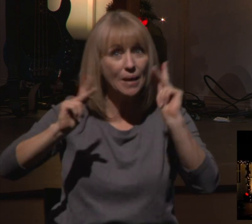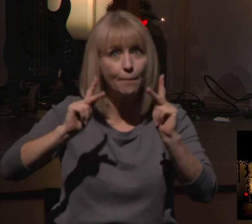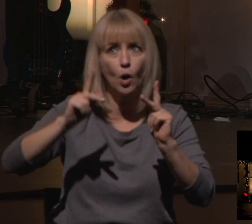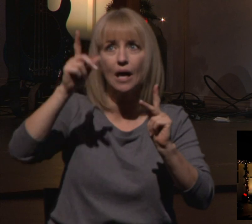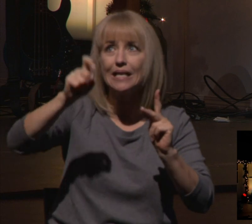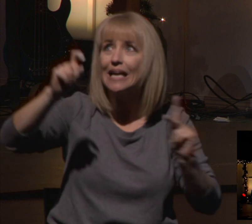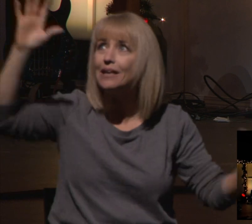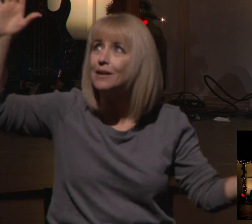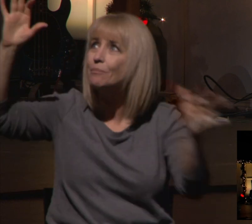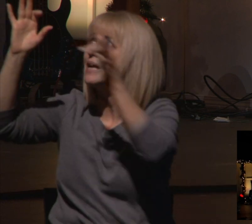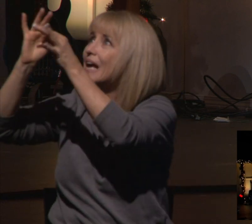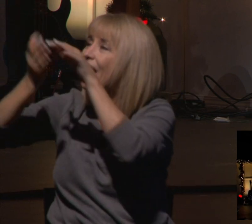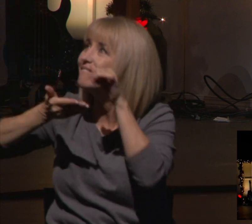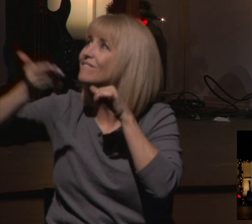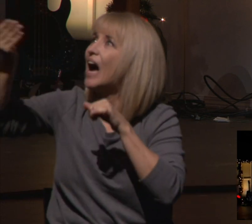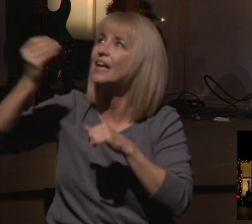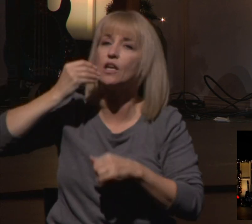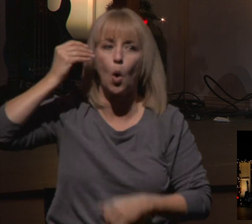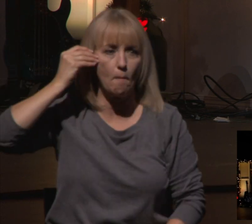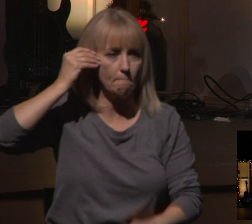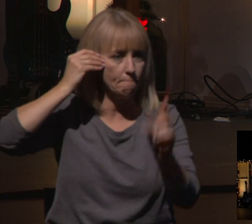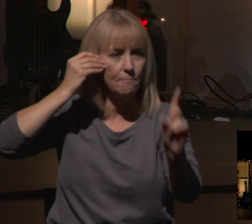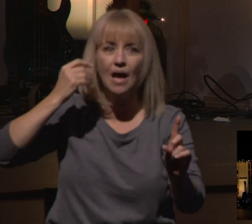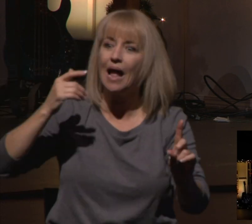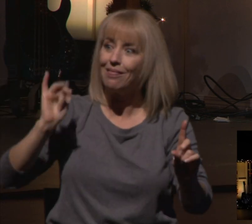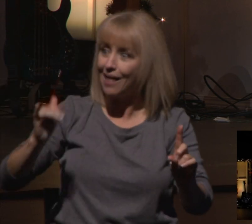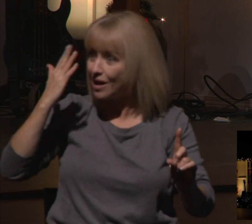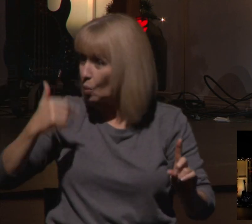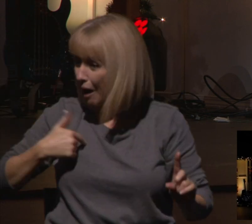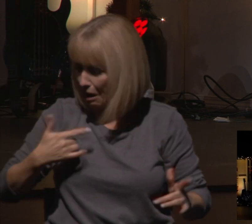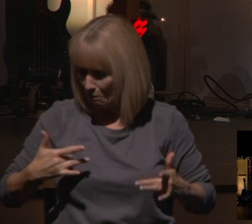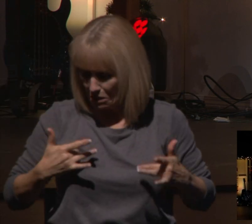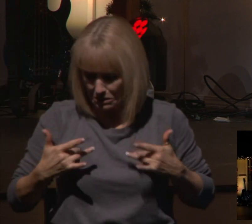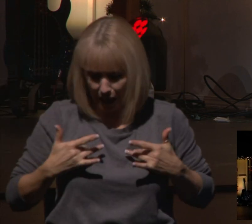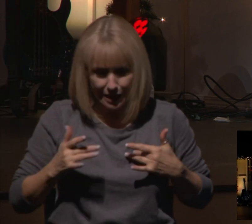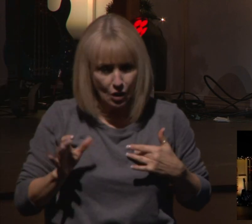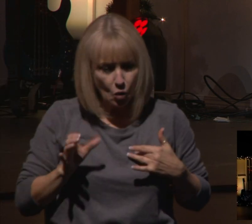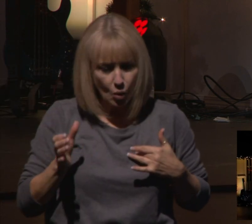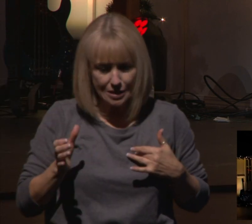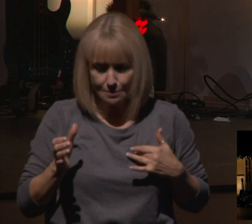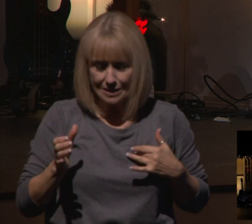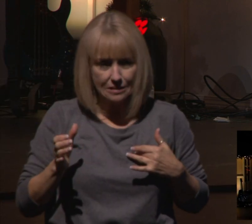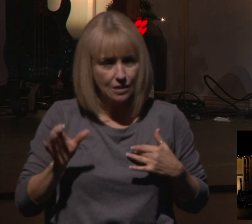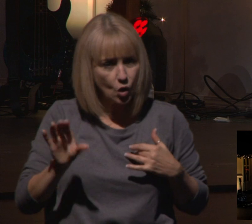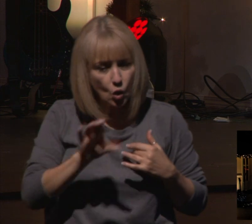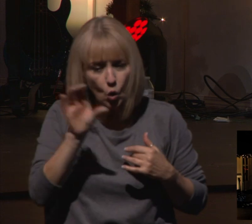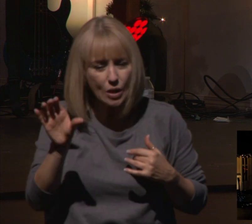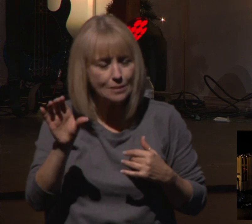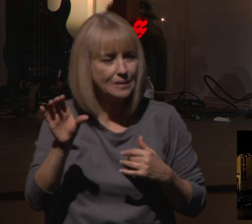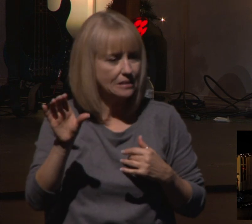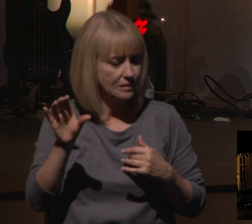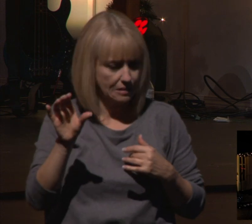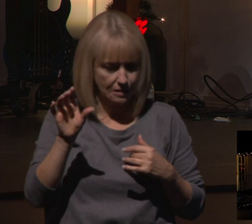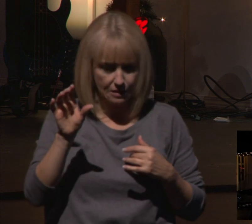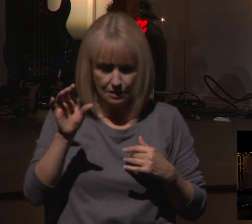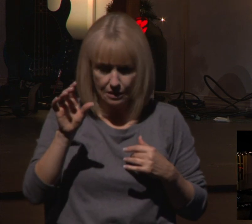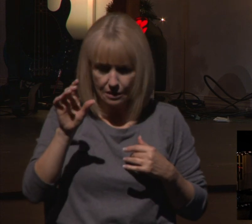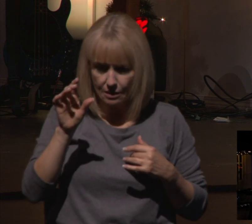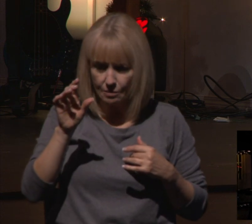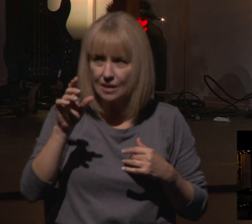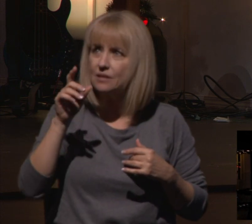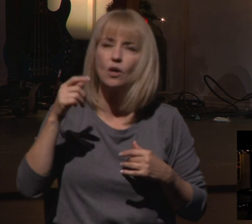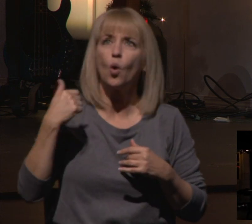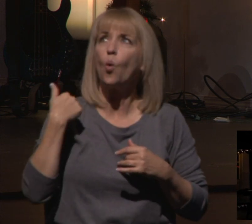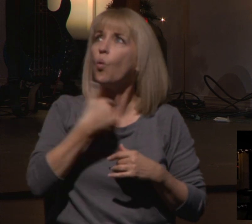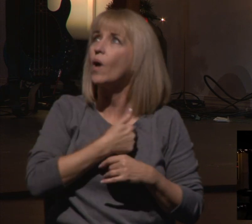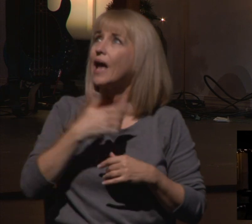the world to remember that when we were apart from God, God made a plan and purposefully stepped into